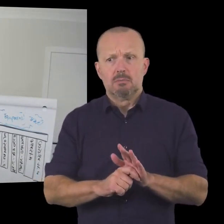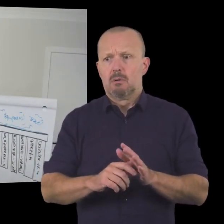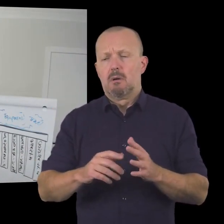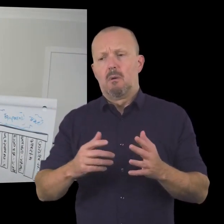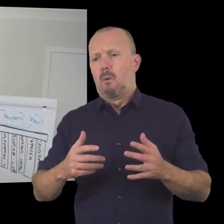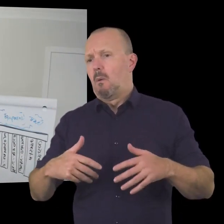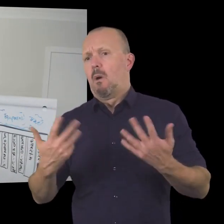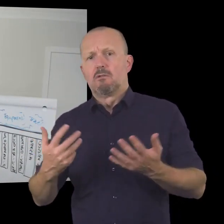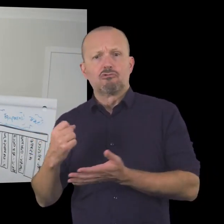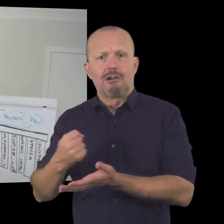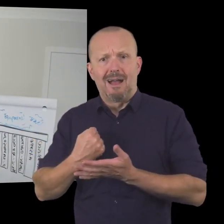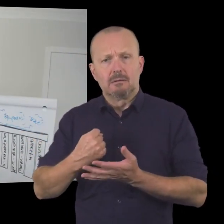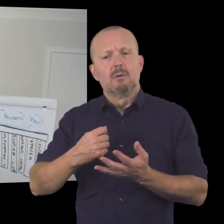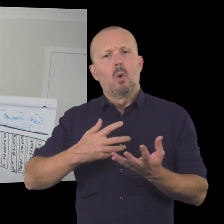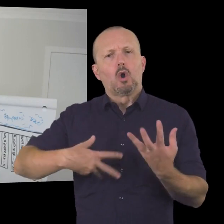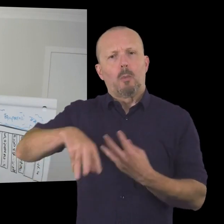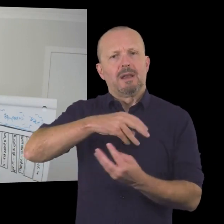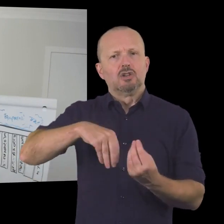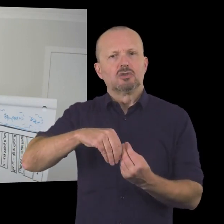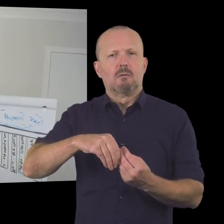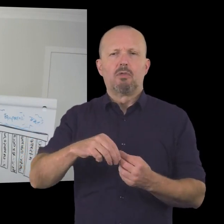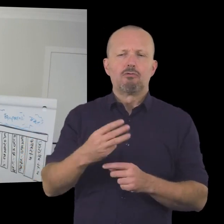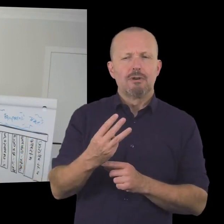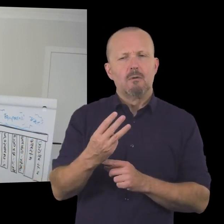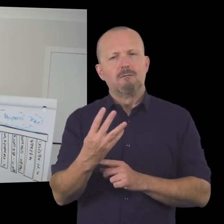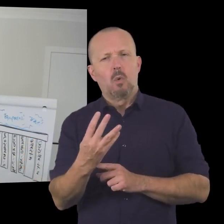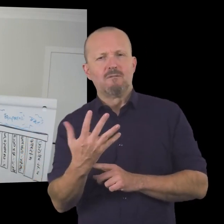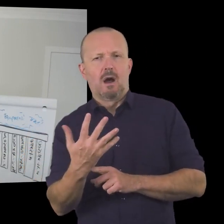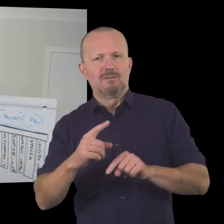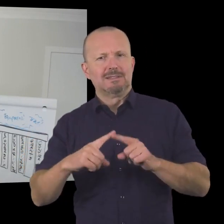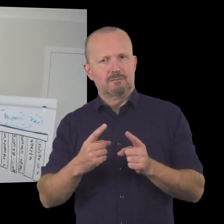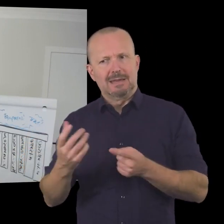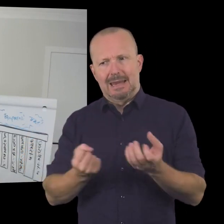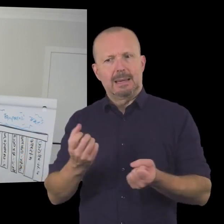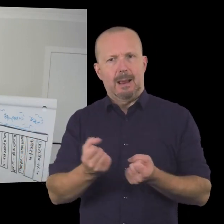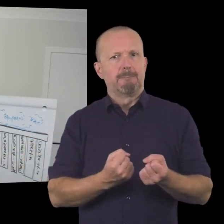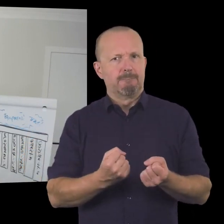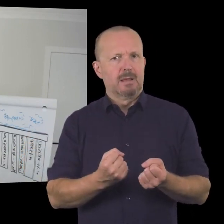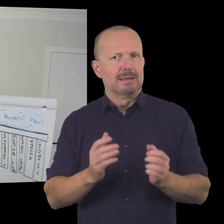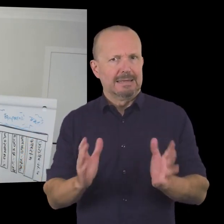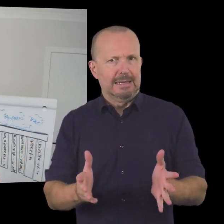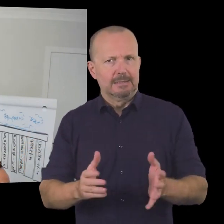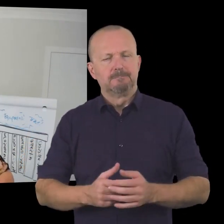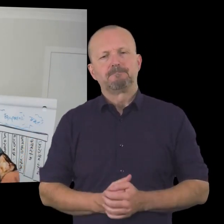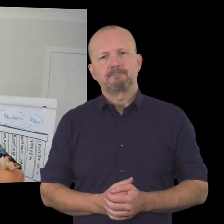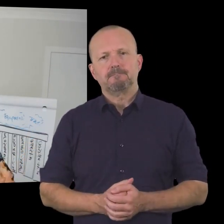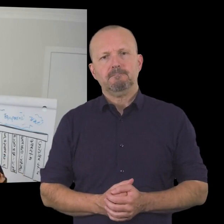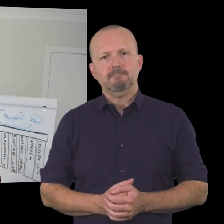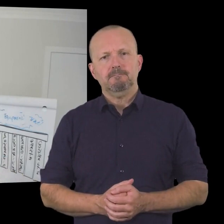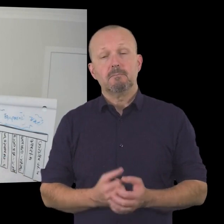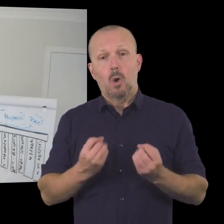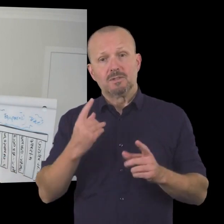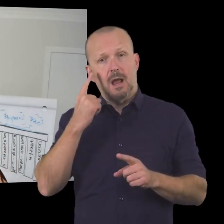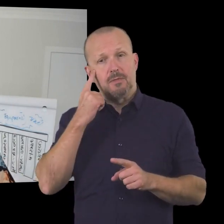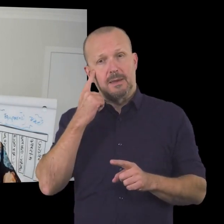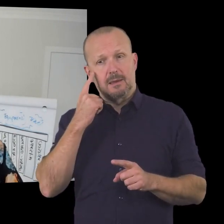sponsorship etc or the combination of three four or five different income streams and i often think setting the intention or setting